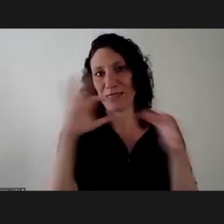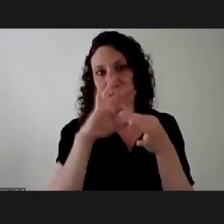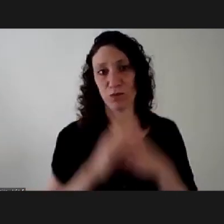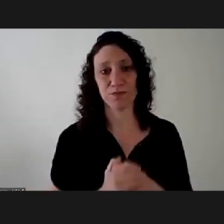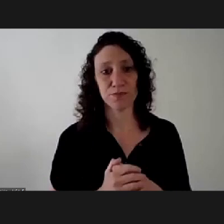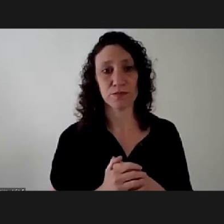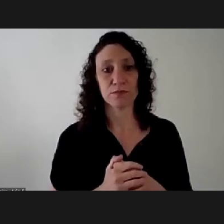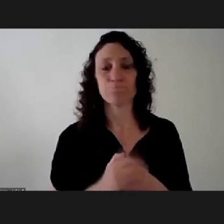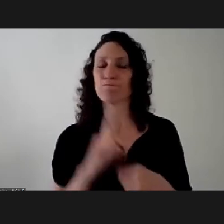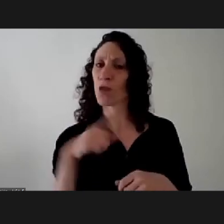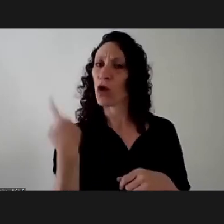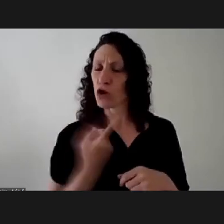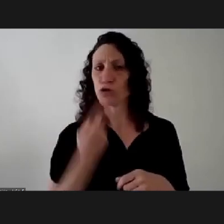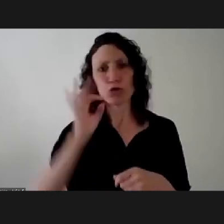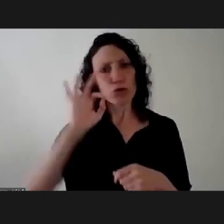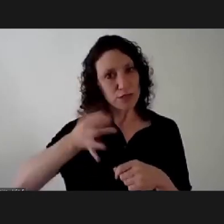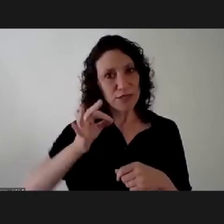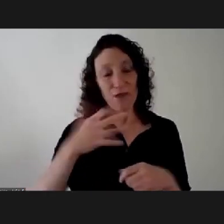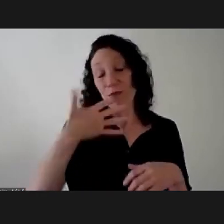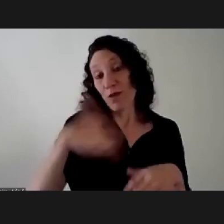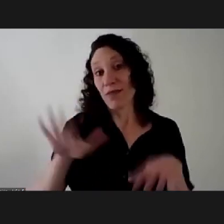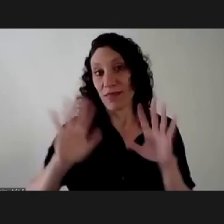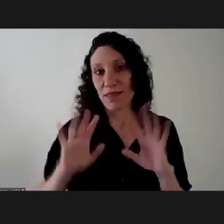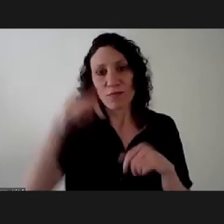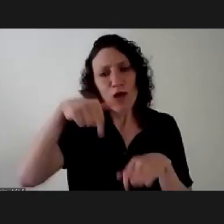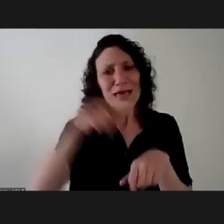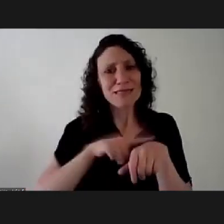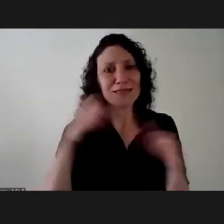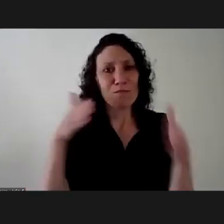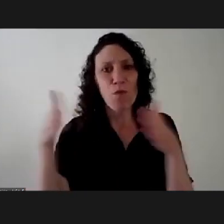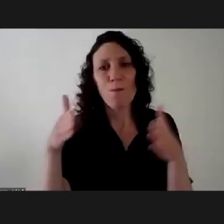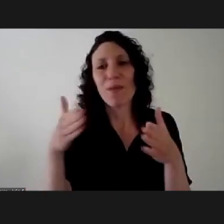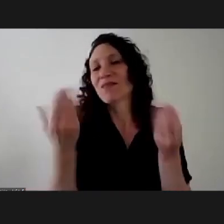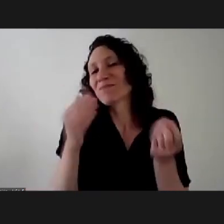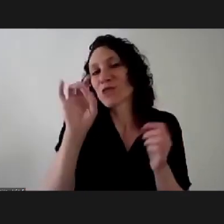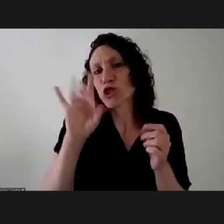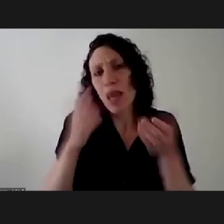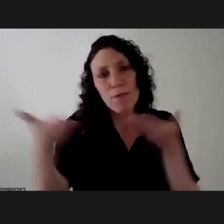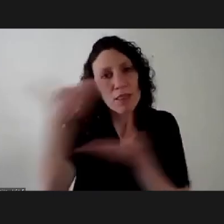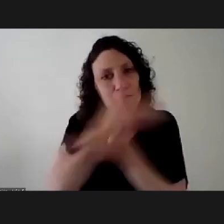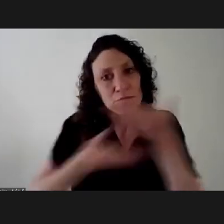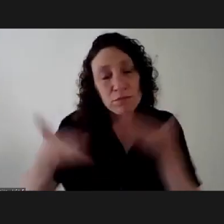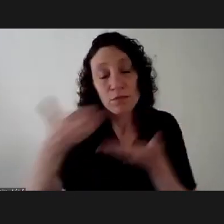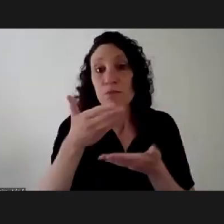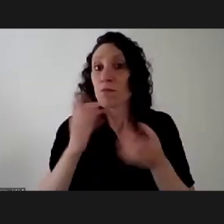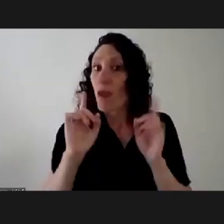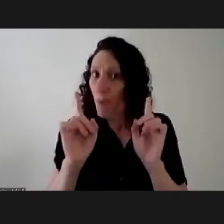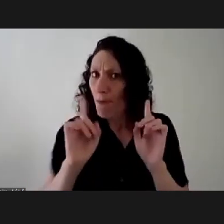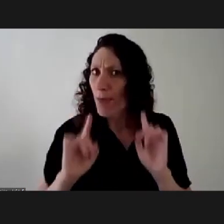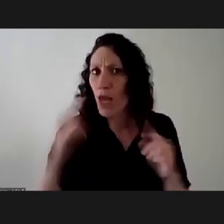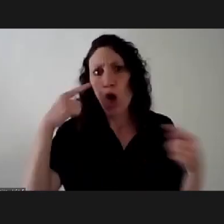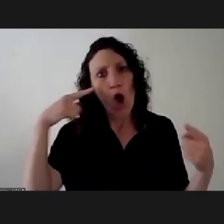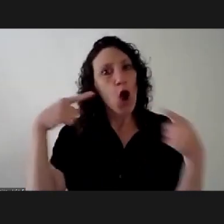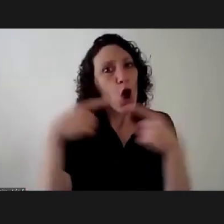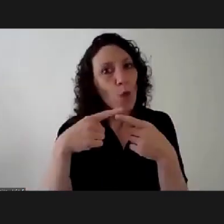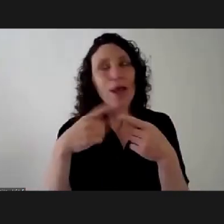so we do understand that this forum this meeting is merely an exchange but the idea that we